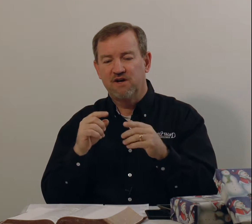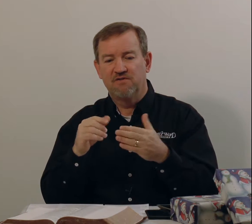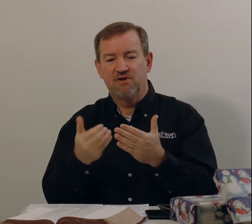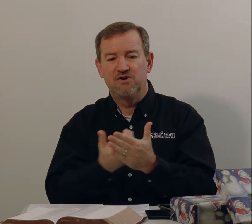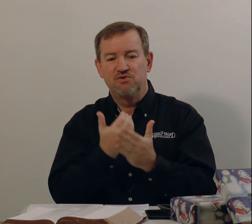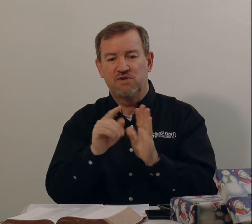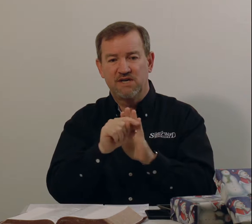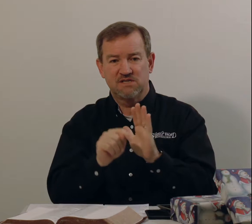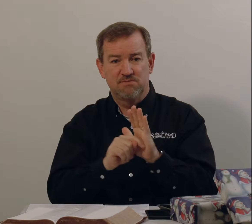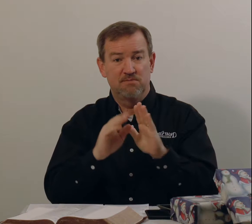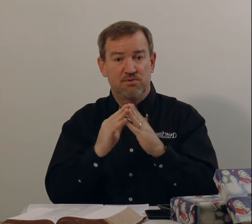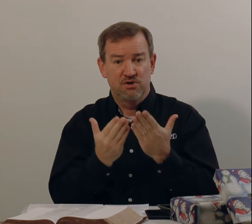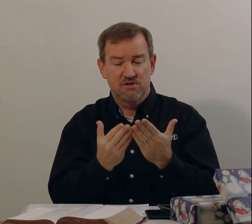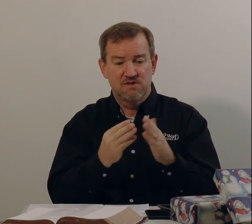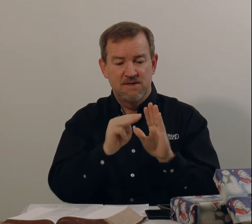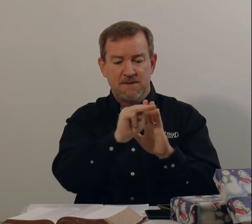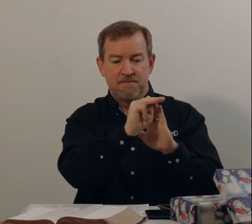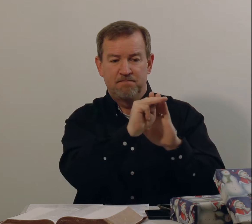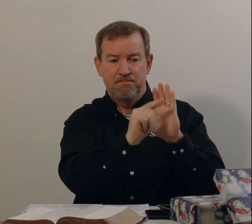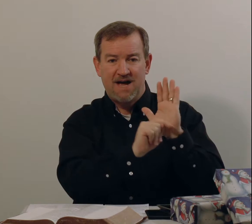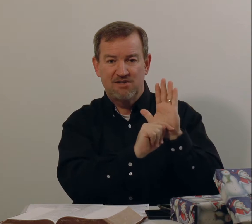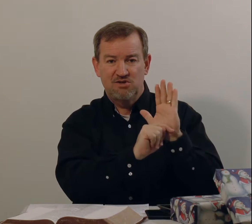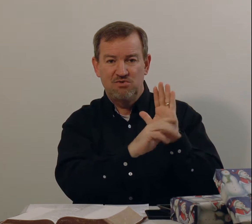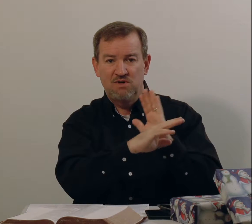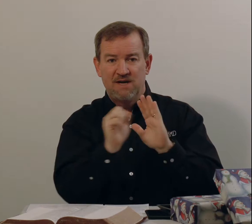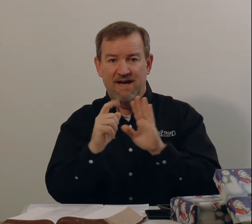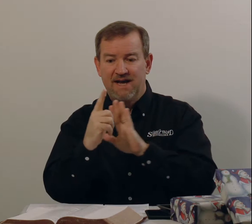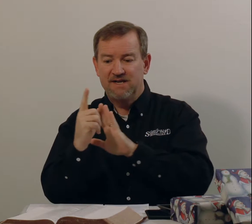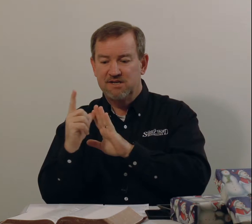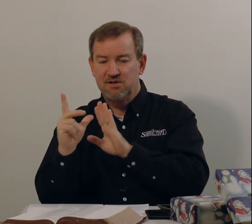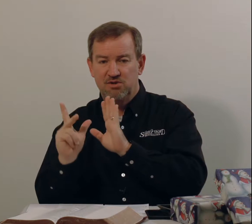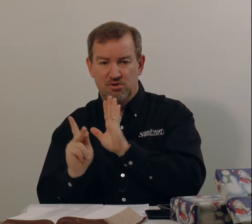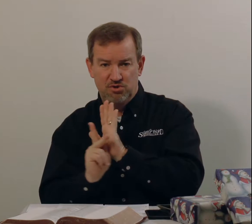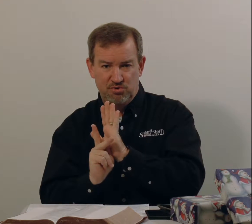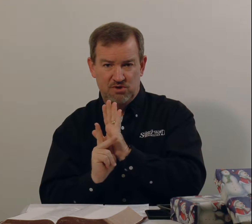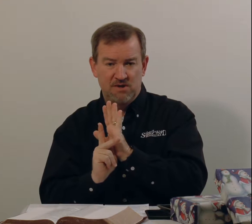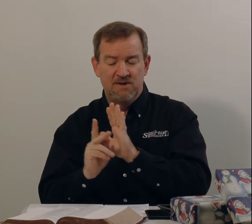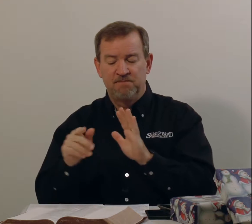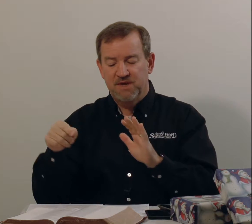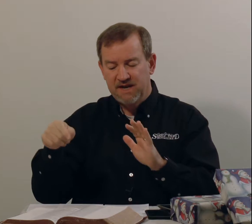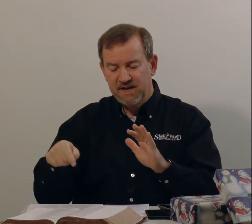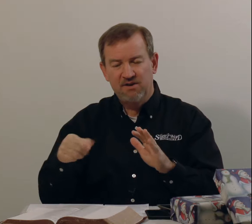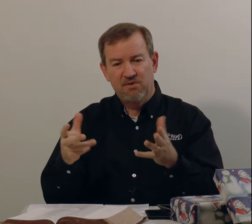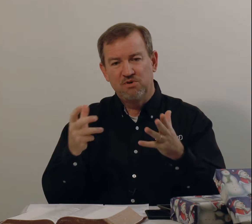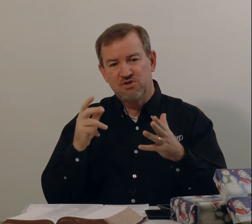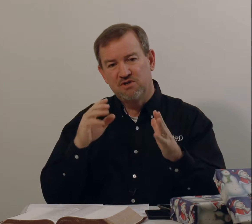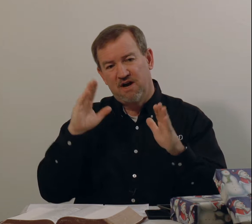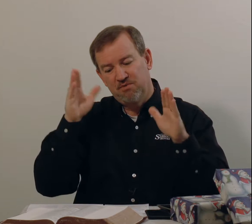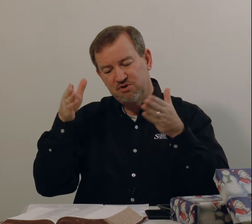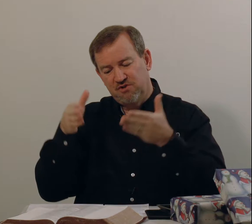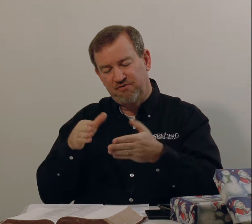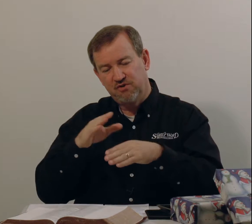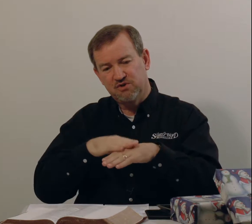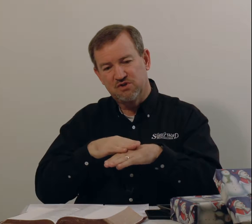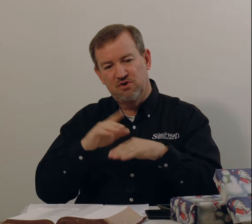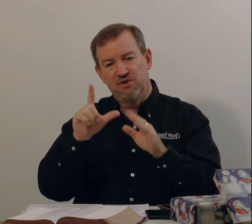of our New Testament books, Matthew and Luke. And here I want you to focus on